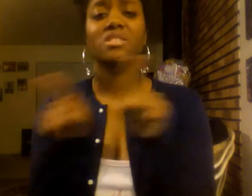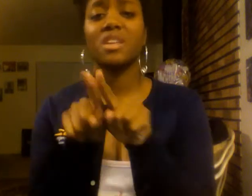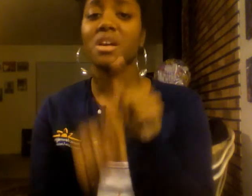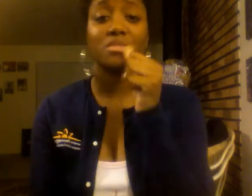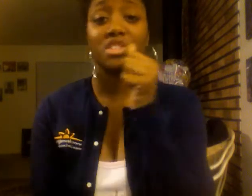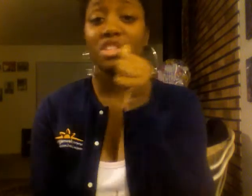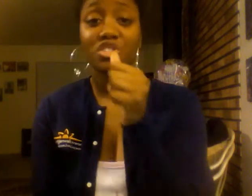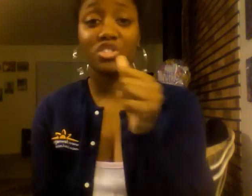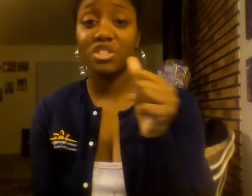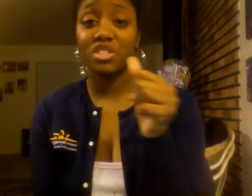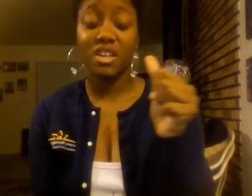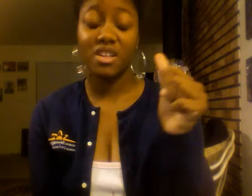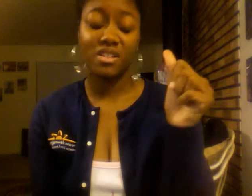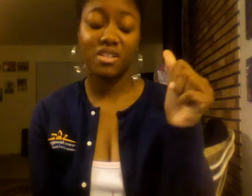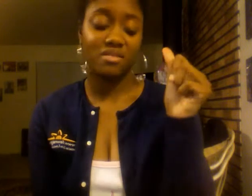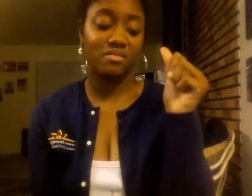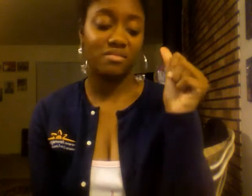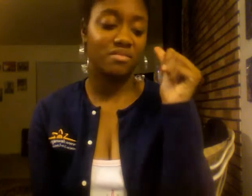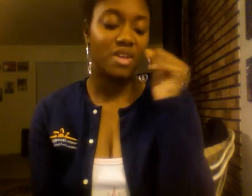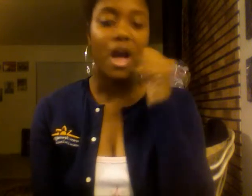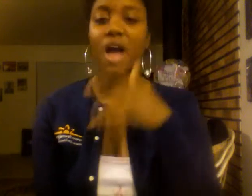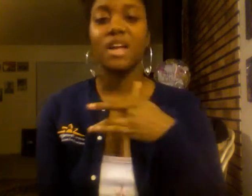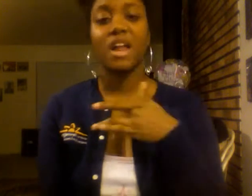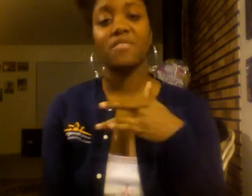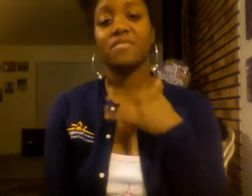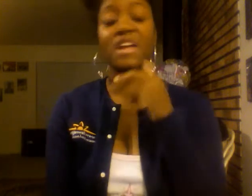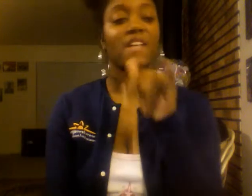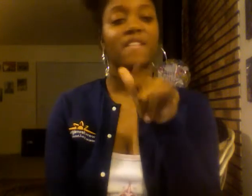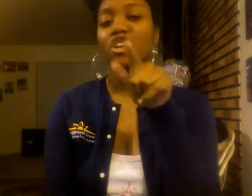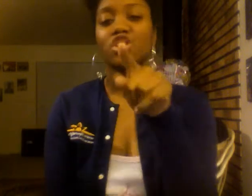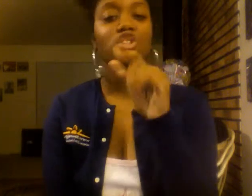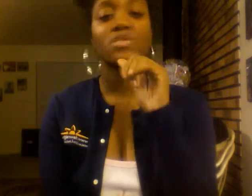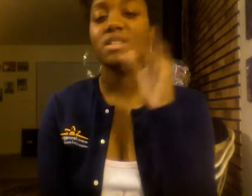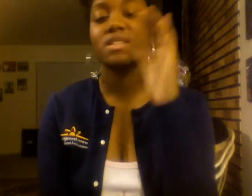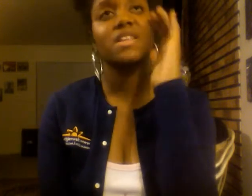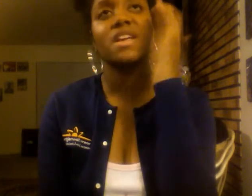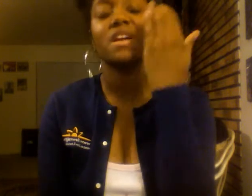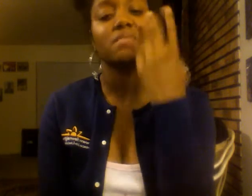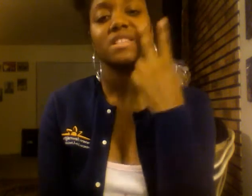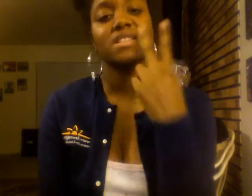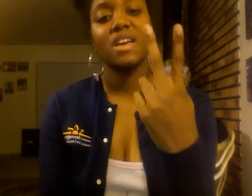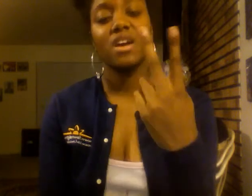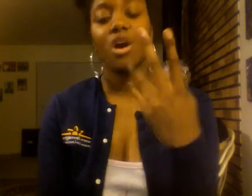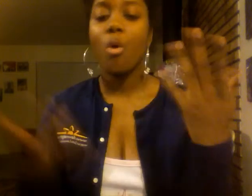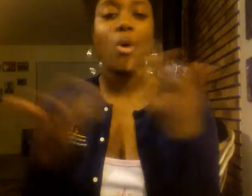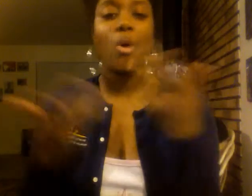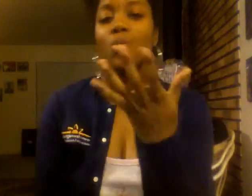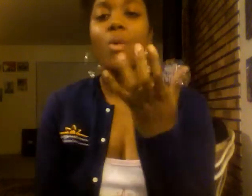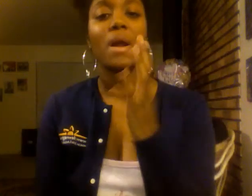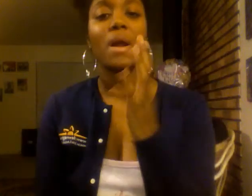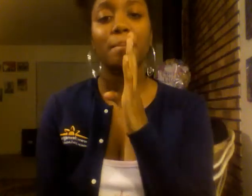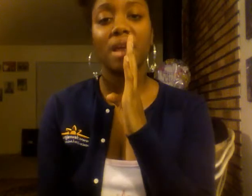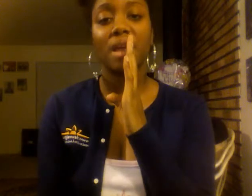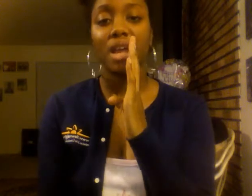same as yesterday. I got the feelings that you can't seem to see where you wanna be.